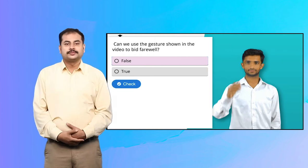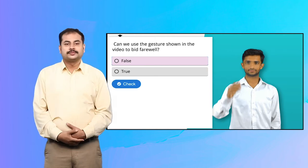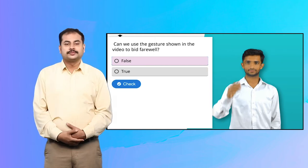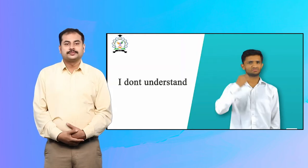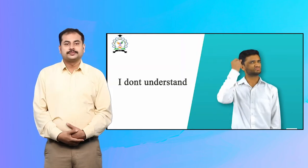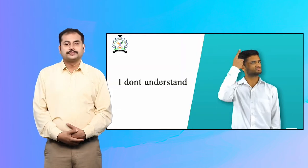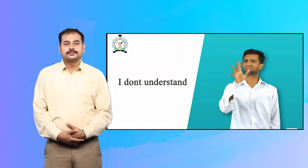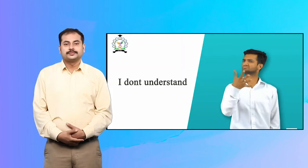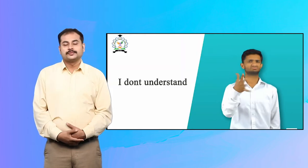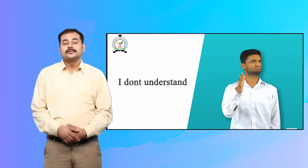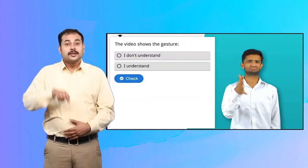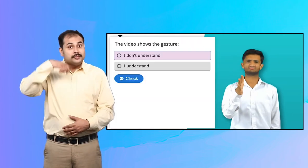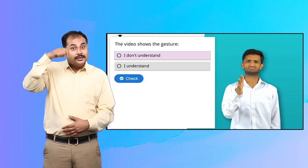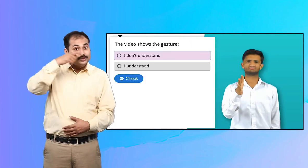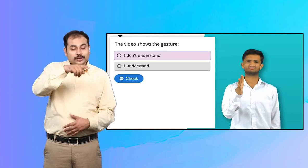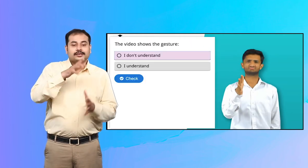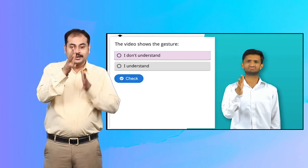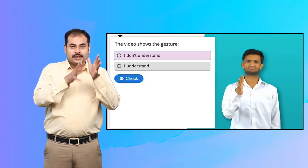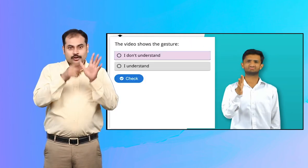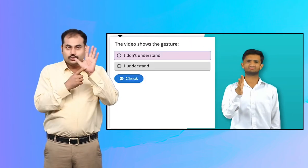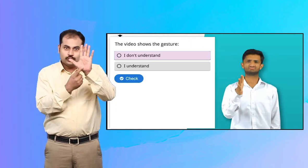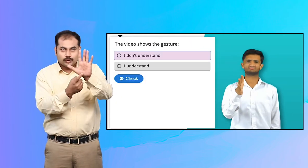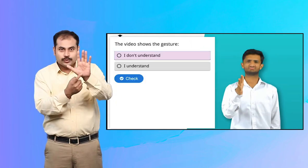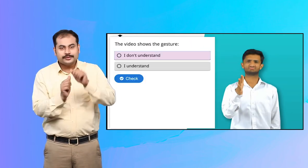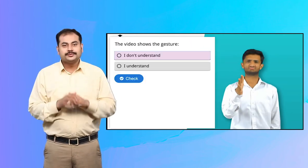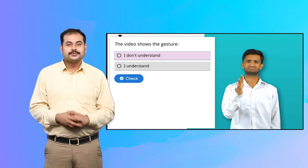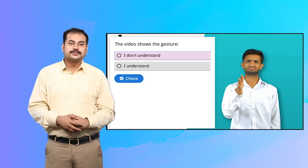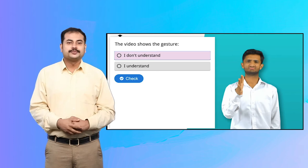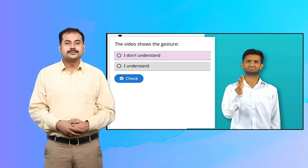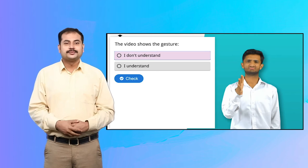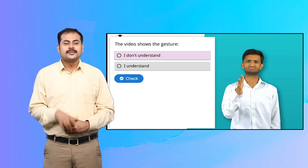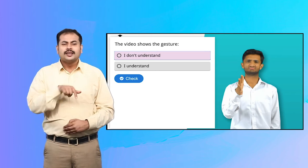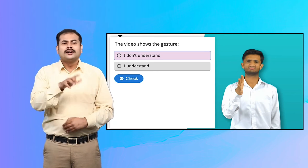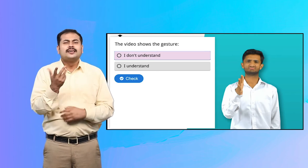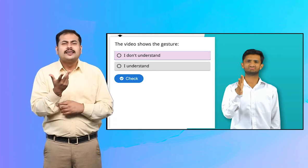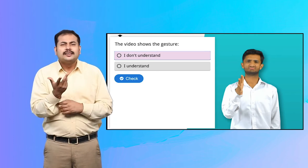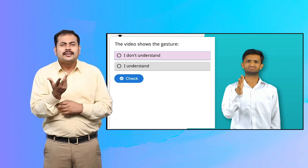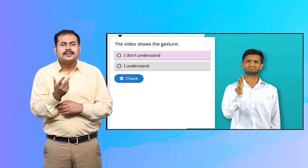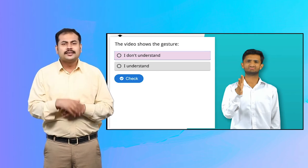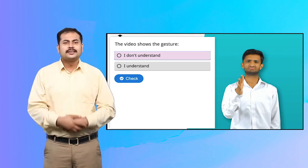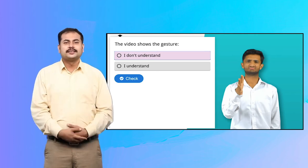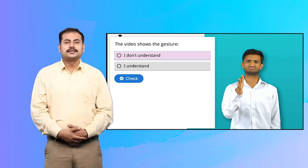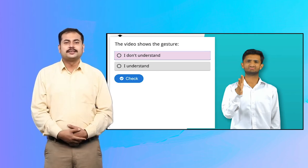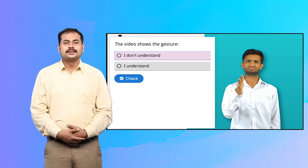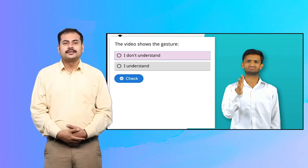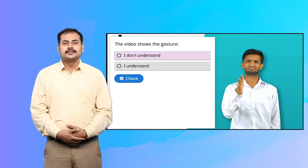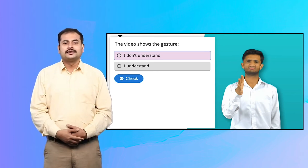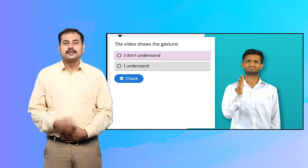6. The video shows the gesture. Blank. Drag the word. I